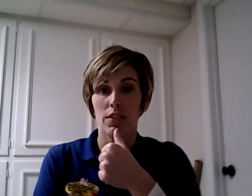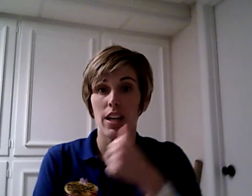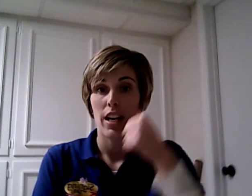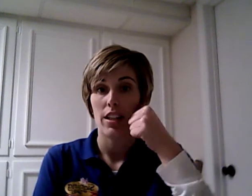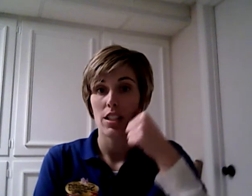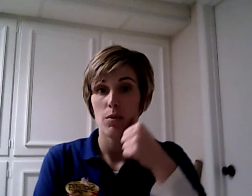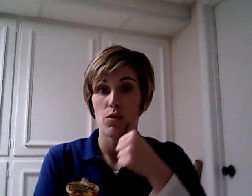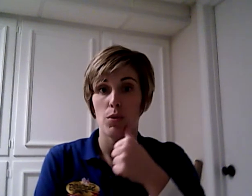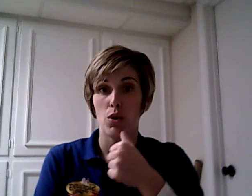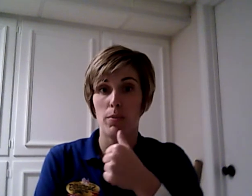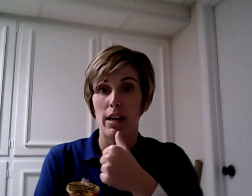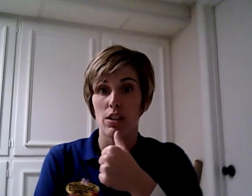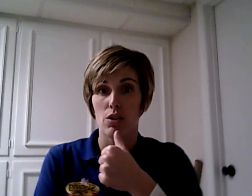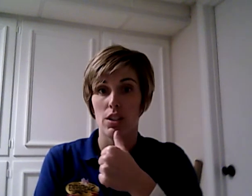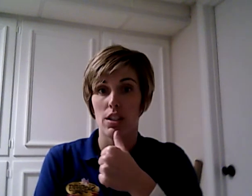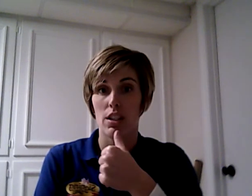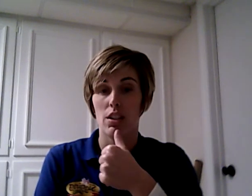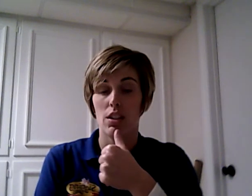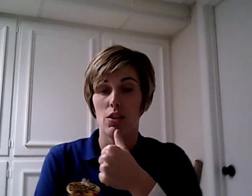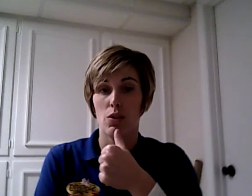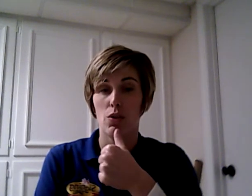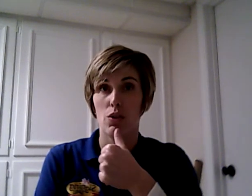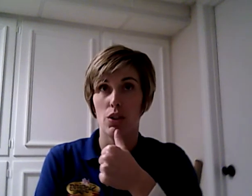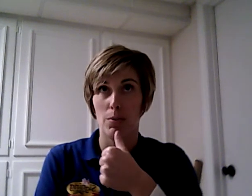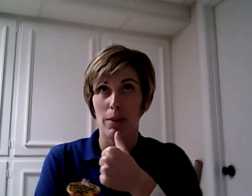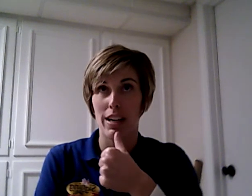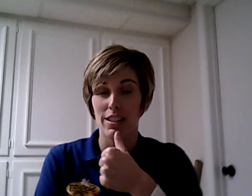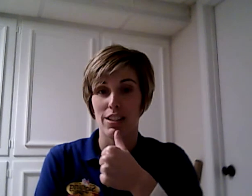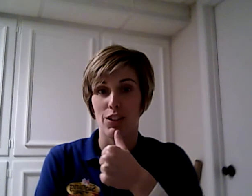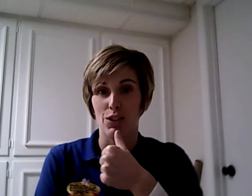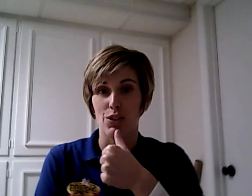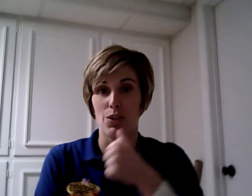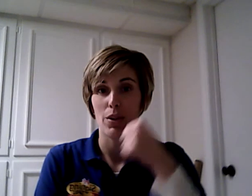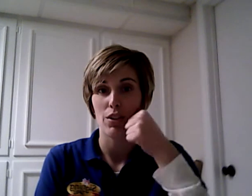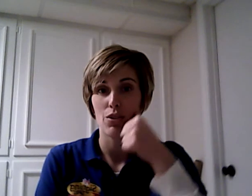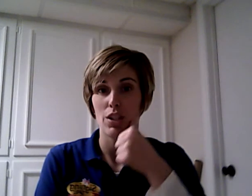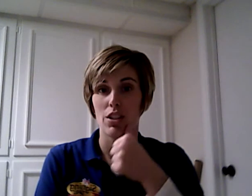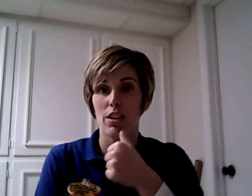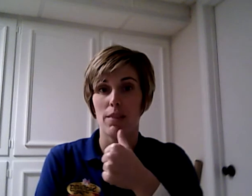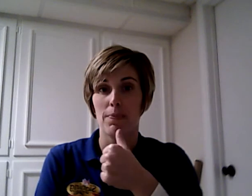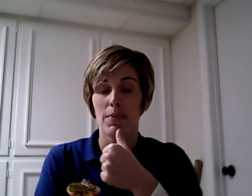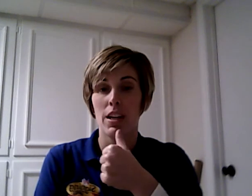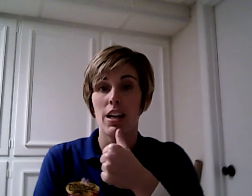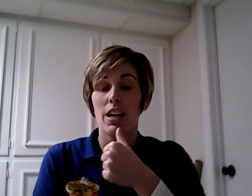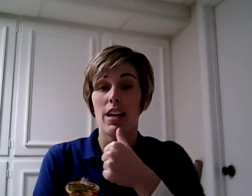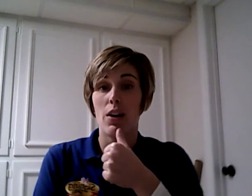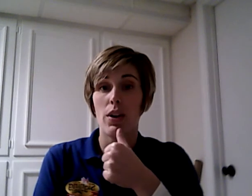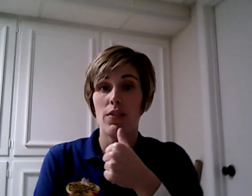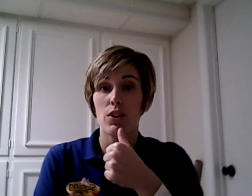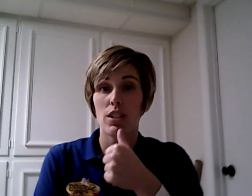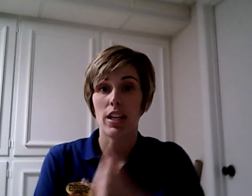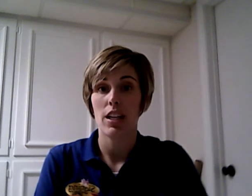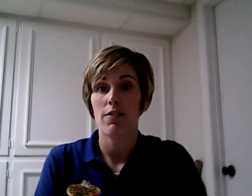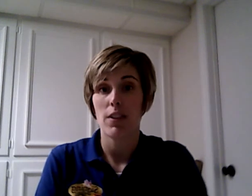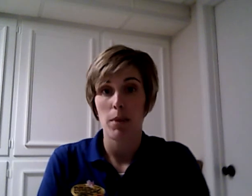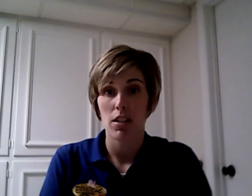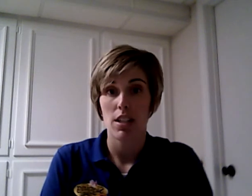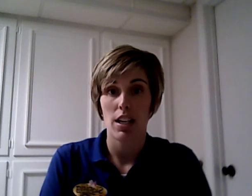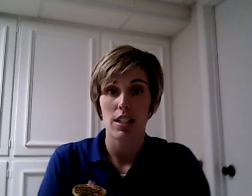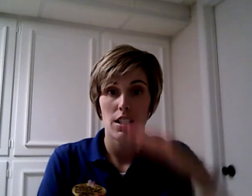And this comes from the old bonnet strings that, the bonnets that girls used to wear the strings on them. Now, if you're signing a female sign, it's going